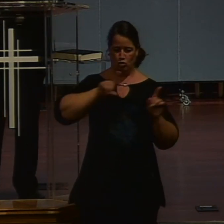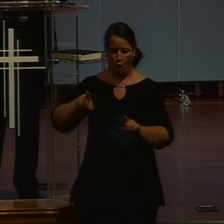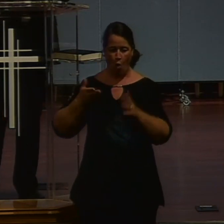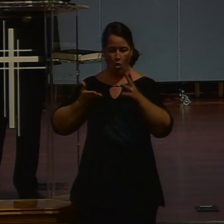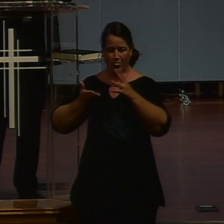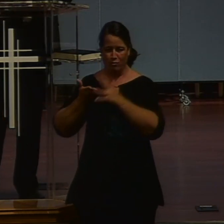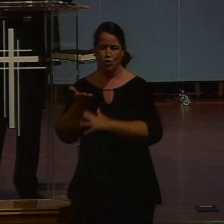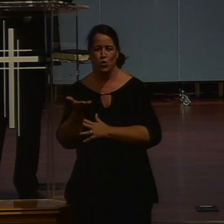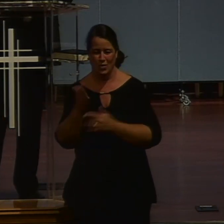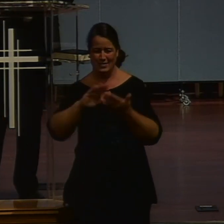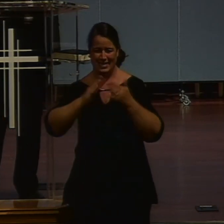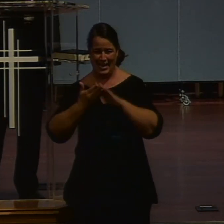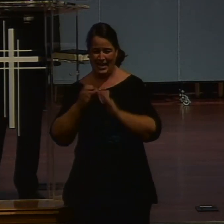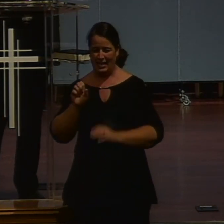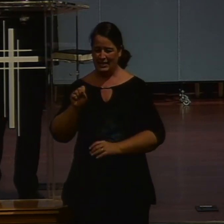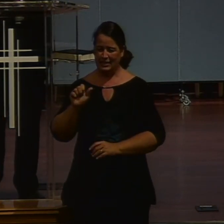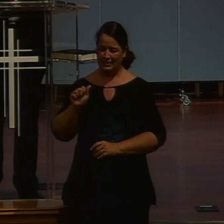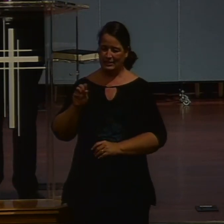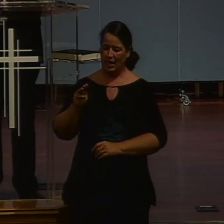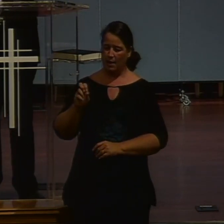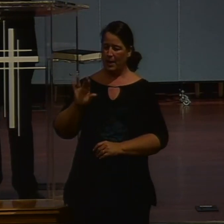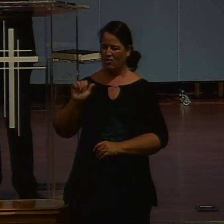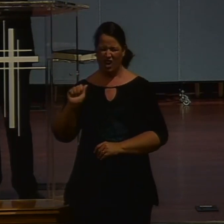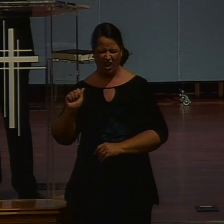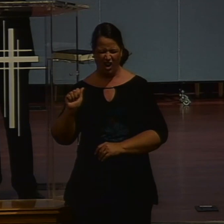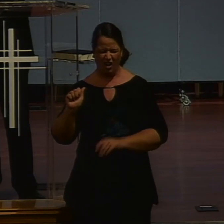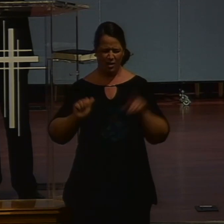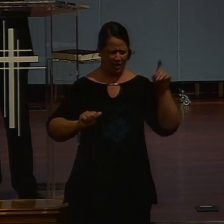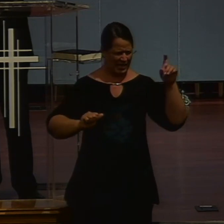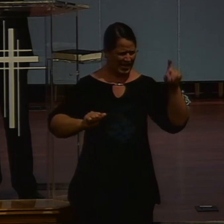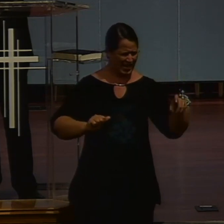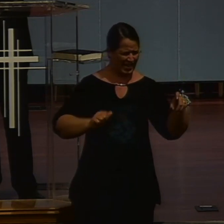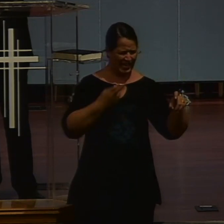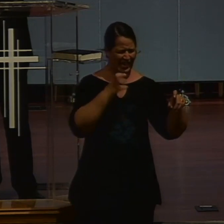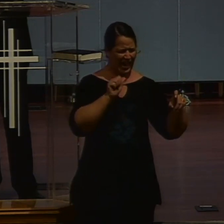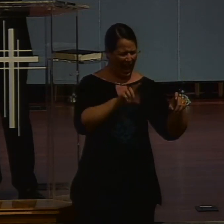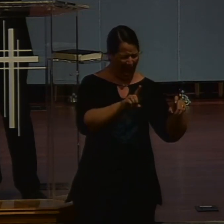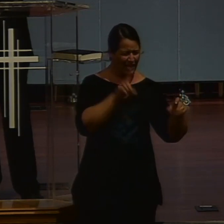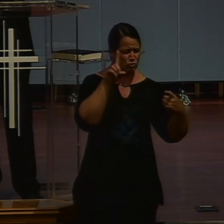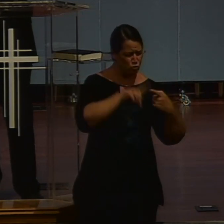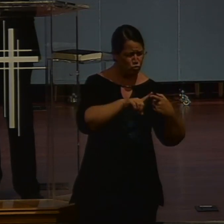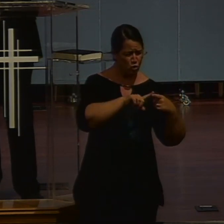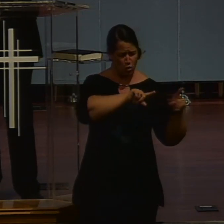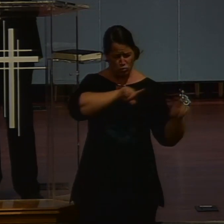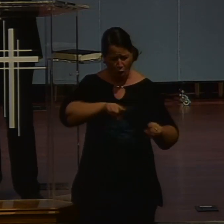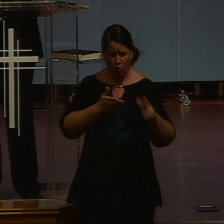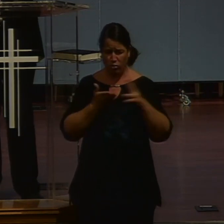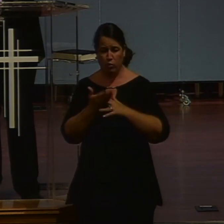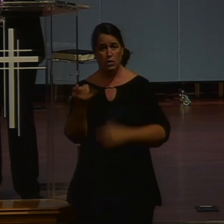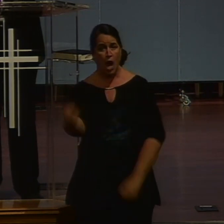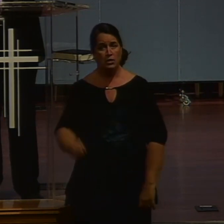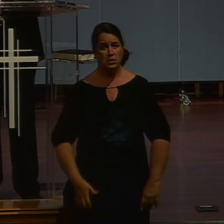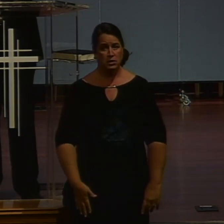Pastor Mark's been leading us through the book of Acts. The outline for the book of Acts is. Chapter one, verse eight. Jesus said, you shall receive power